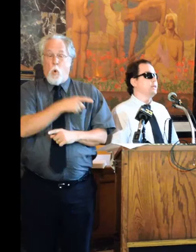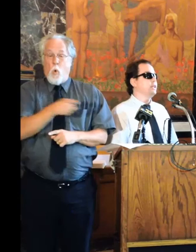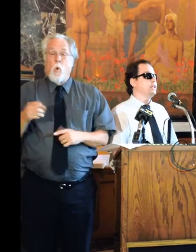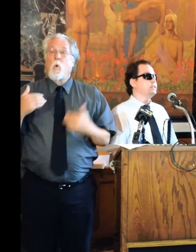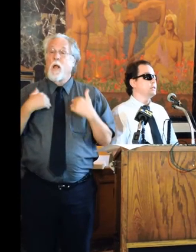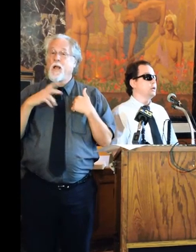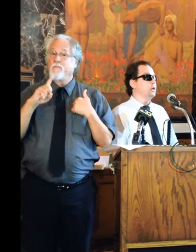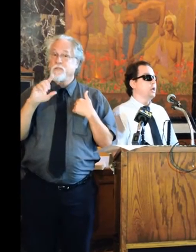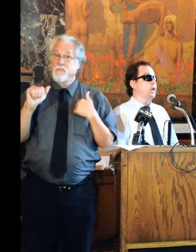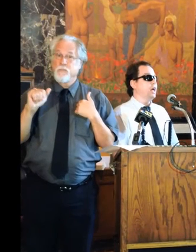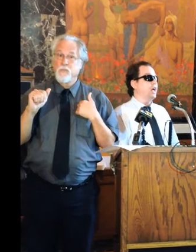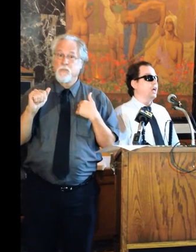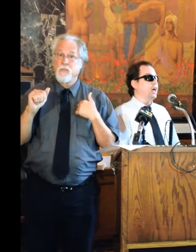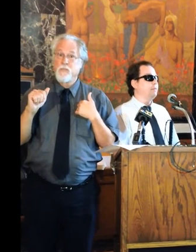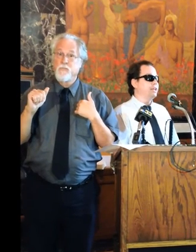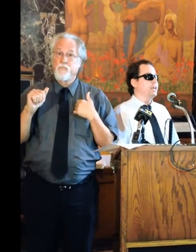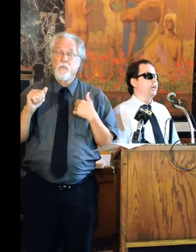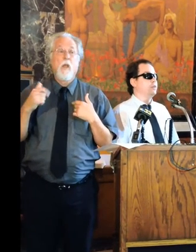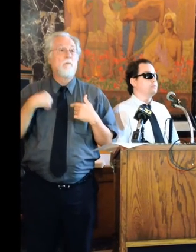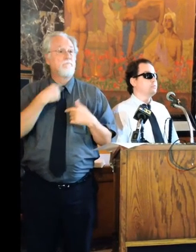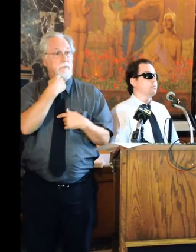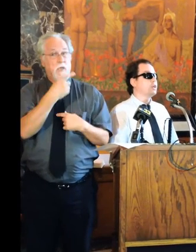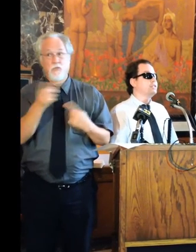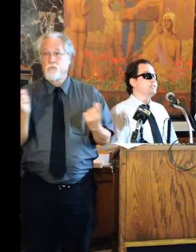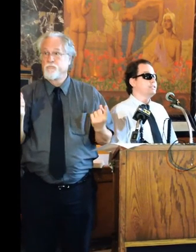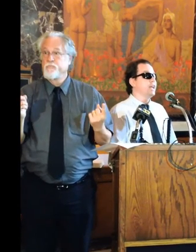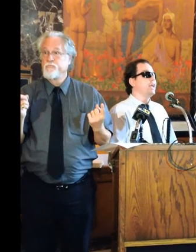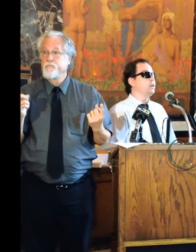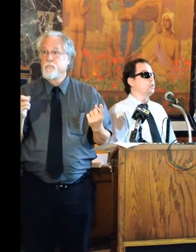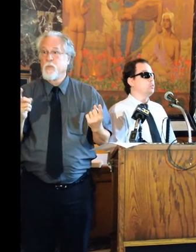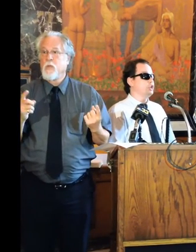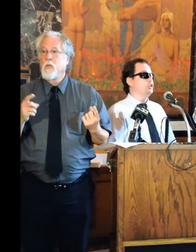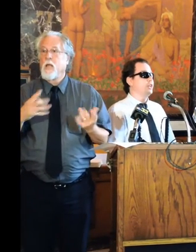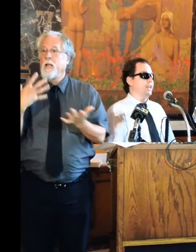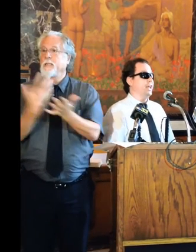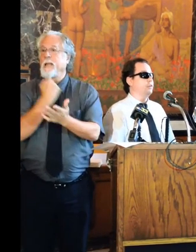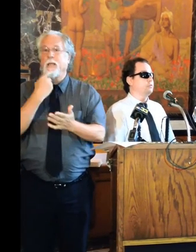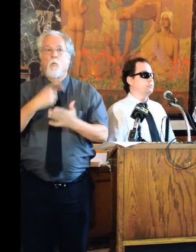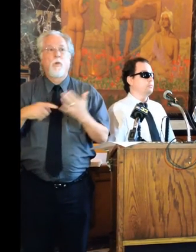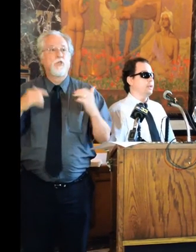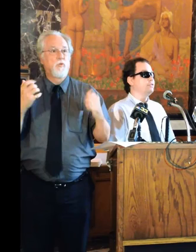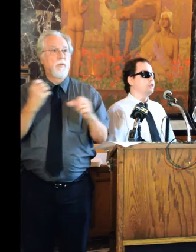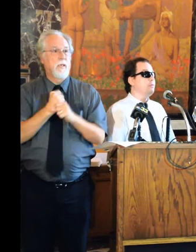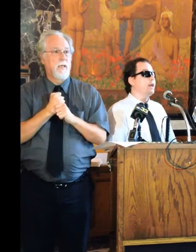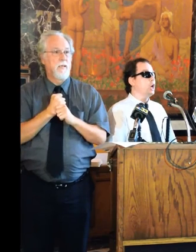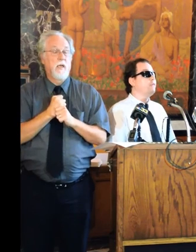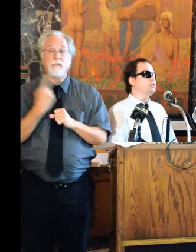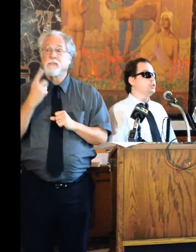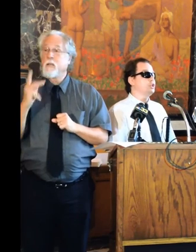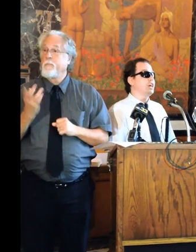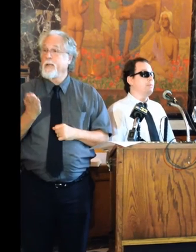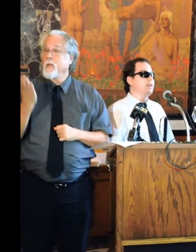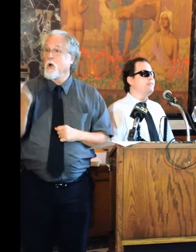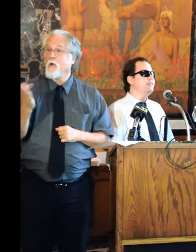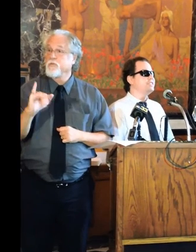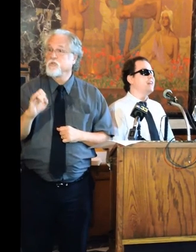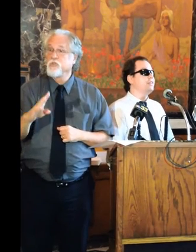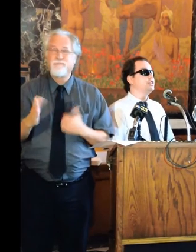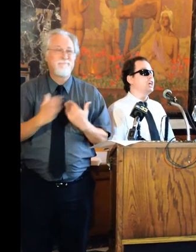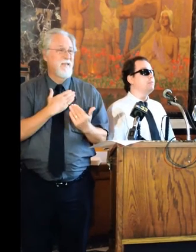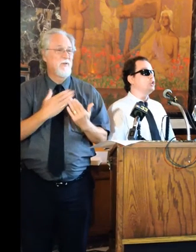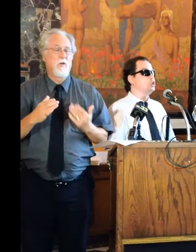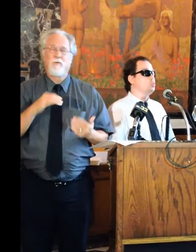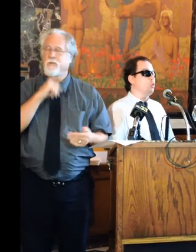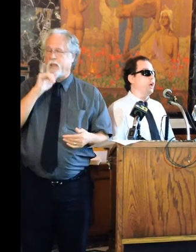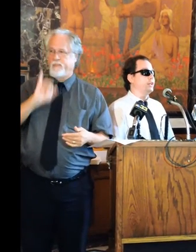have disabilities, I'm going to tell you, take what you can get. If somebody offers you a job, even if